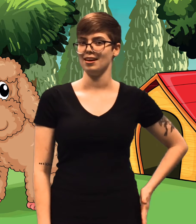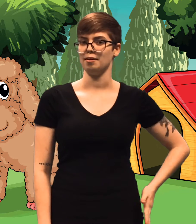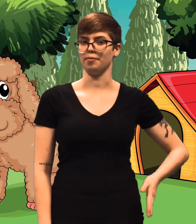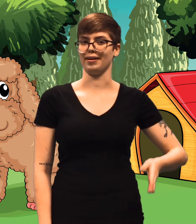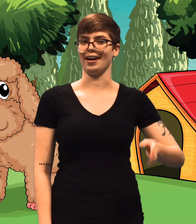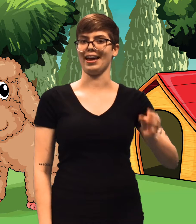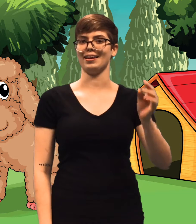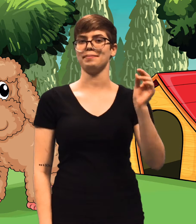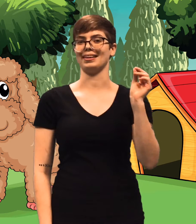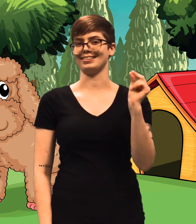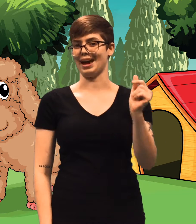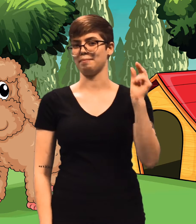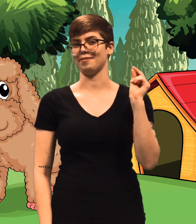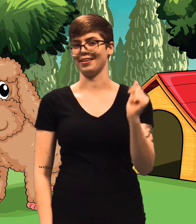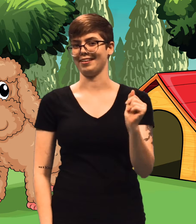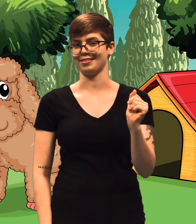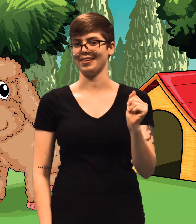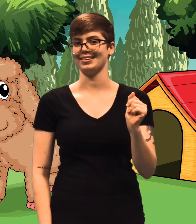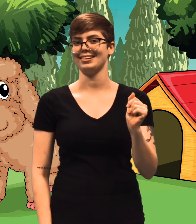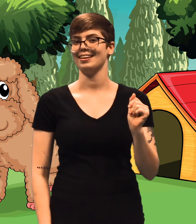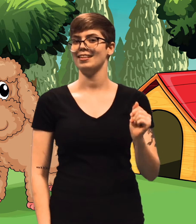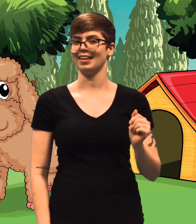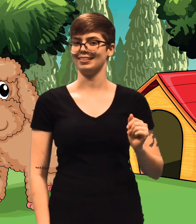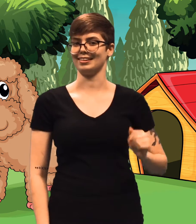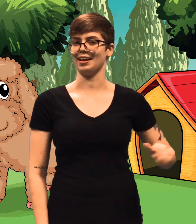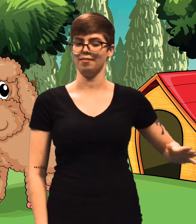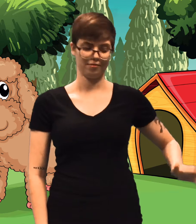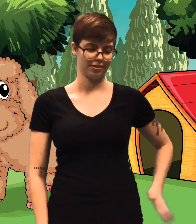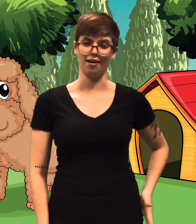bring your hand up and snap your fingers twice. That's a sign for dog.